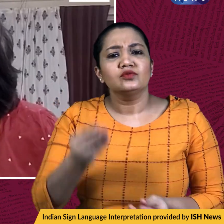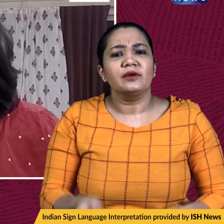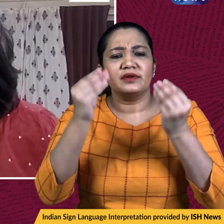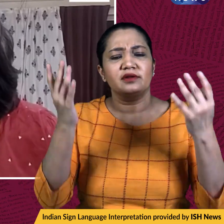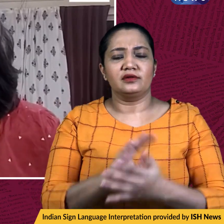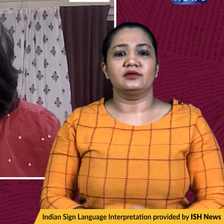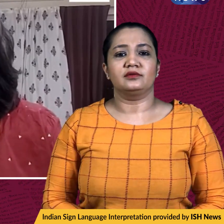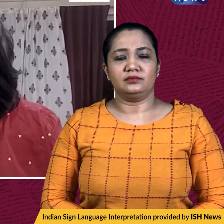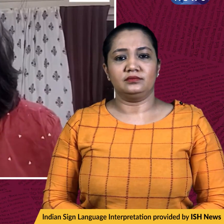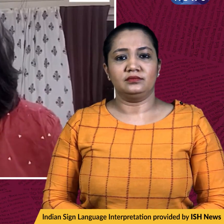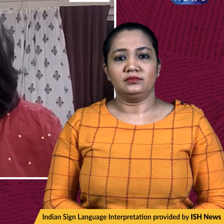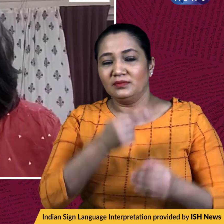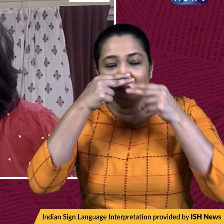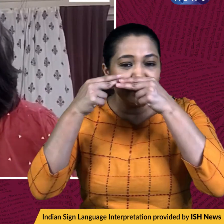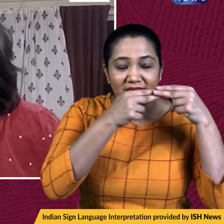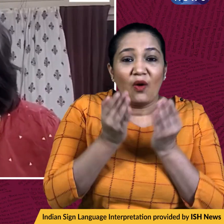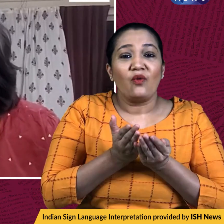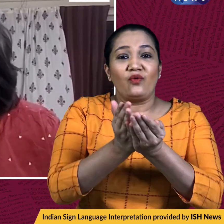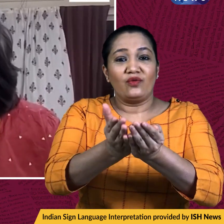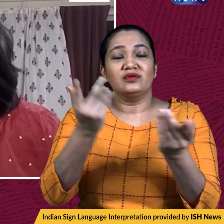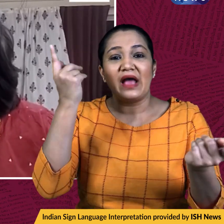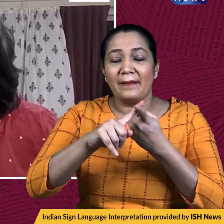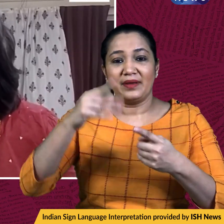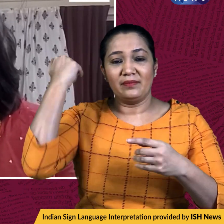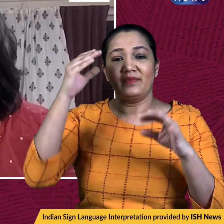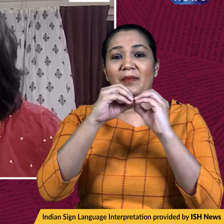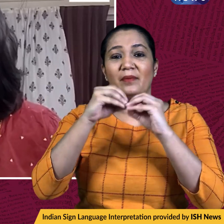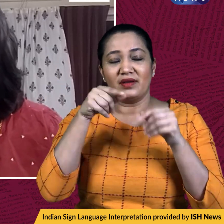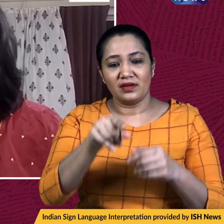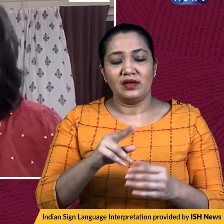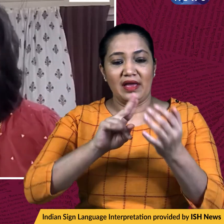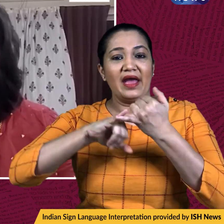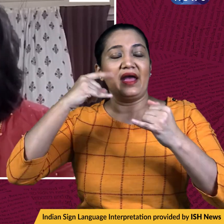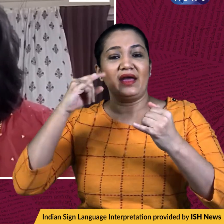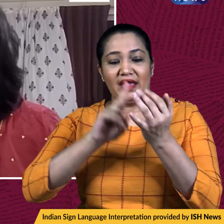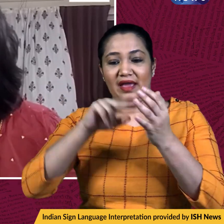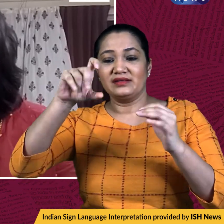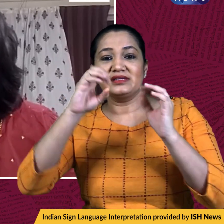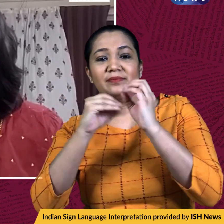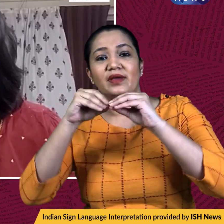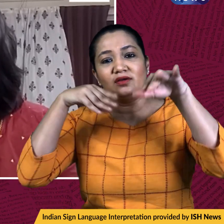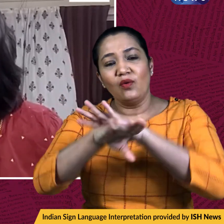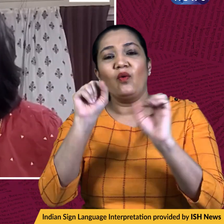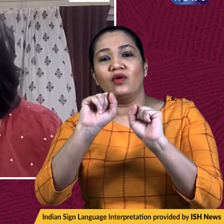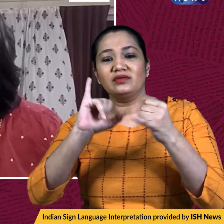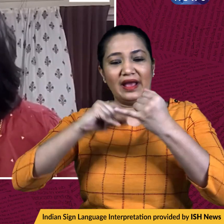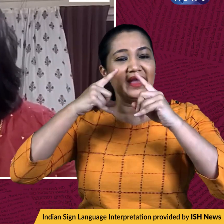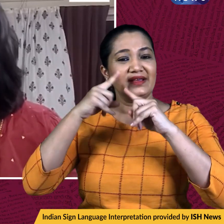on the drugs cruise case in Mumbai. The SIT of NCB has reportedly found